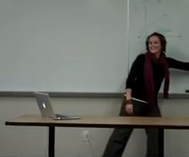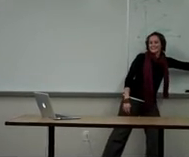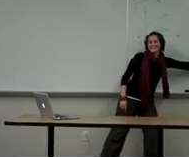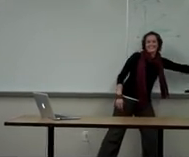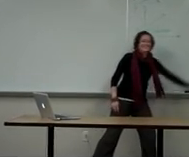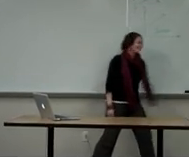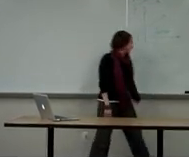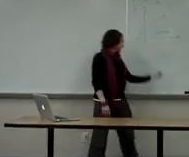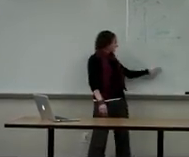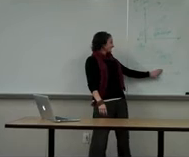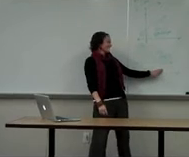Undefined.